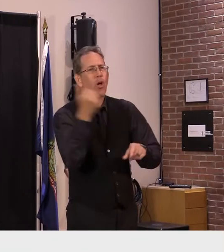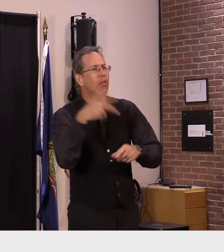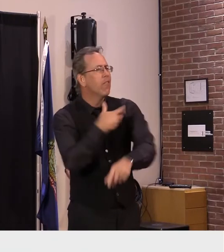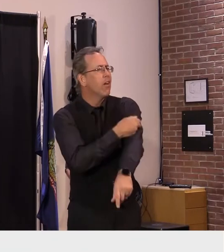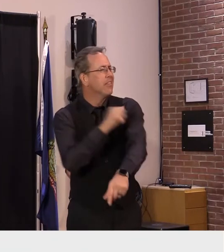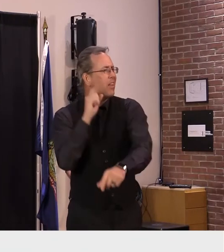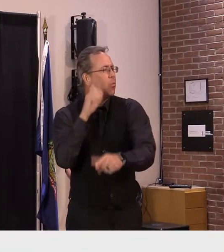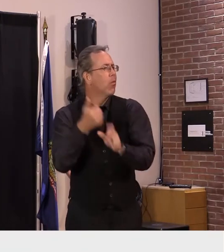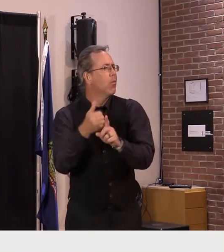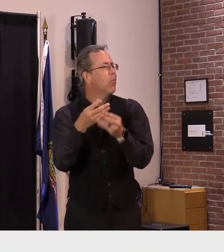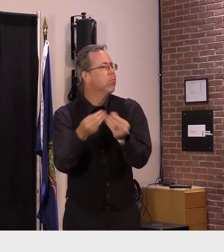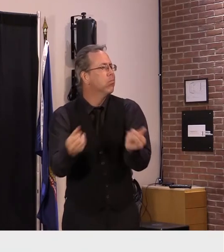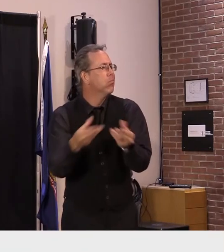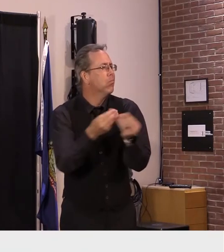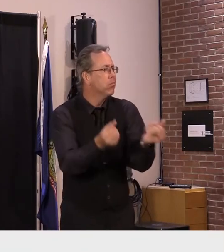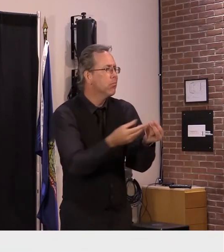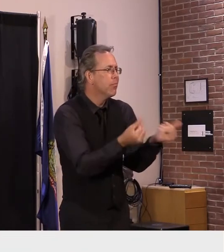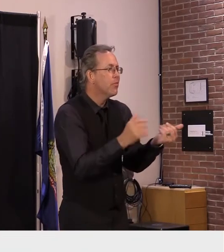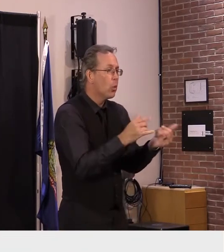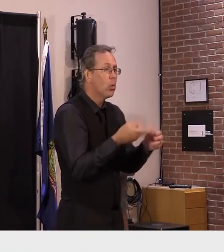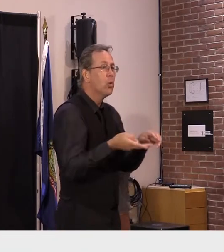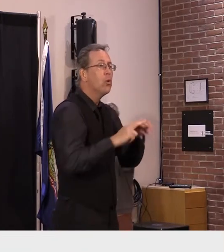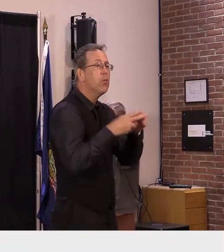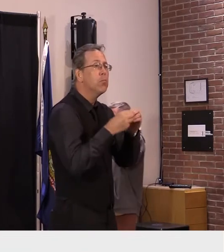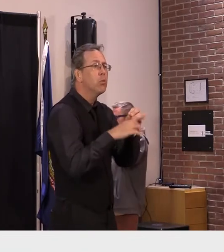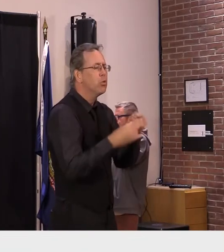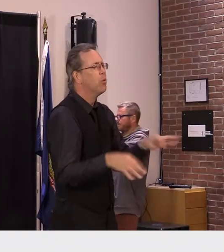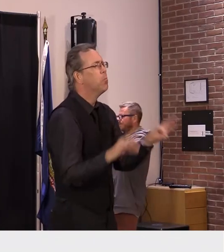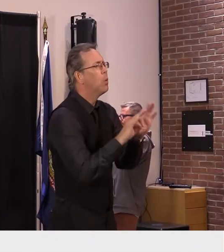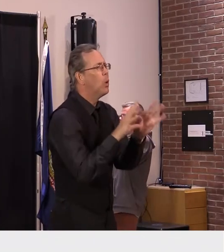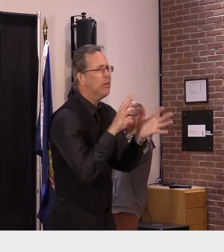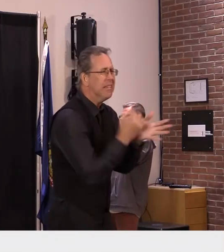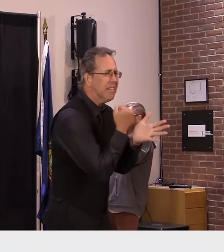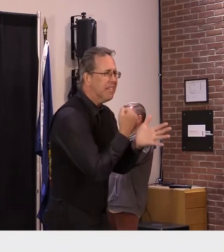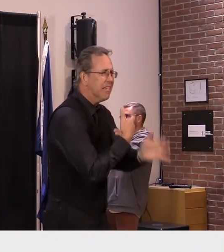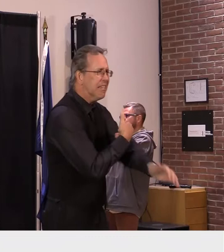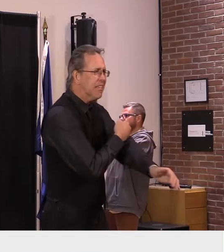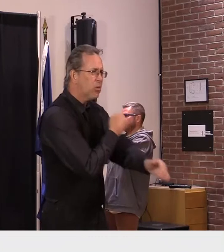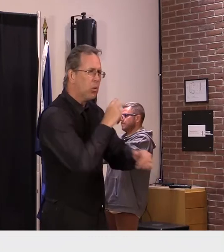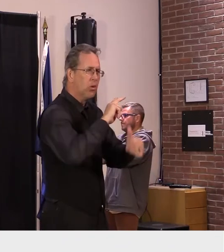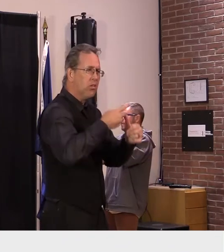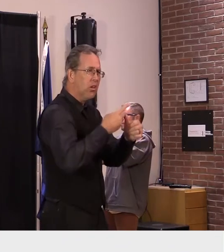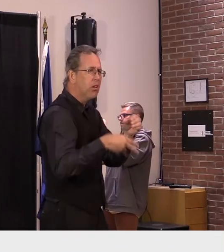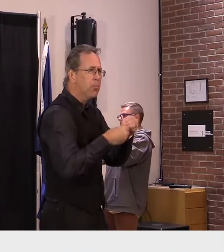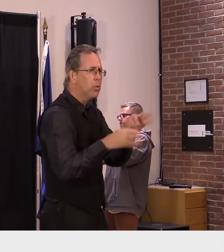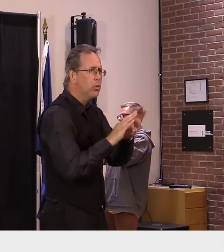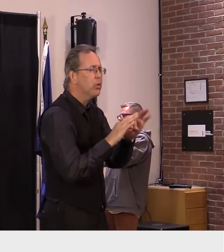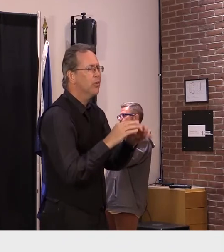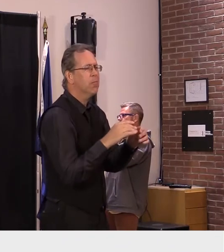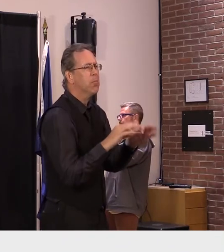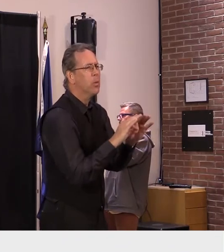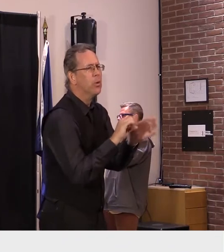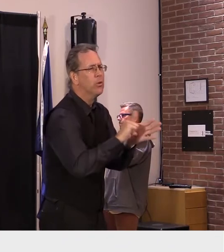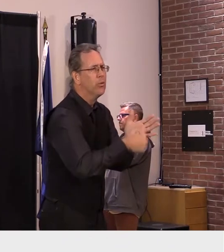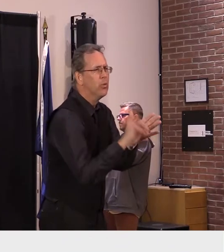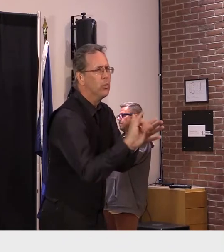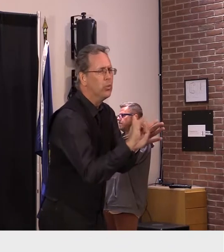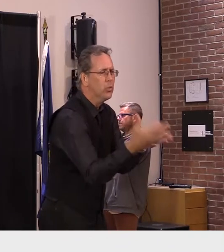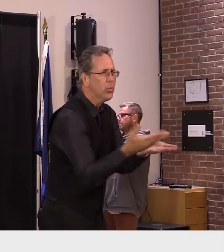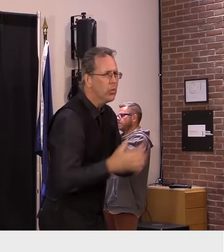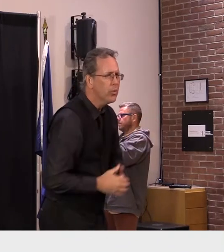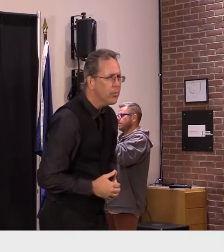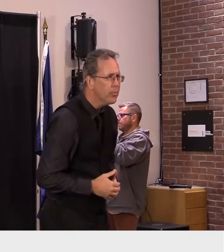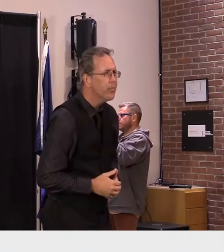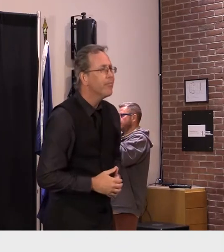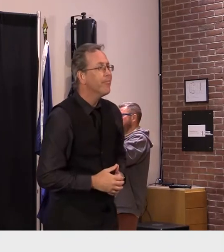first booster is the most critical but we certainly encourage people to get the second booster i think what's happened is a little bit